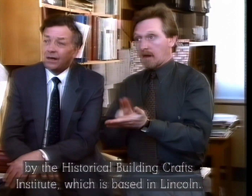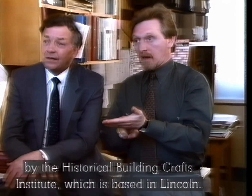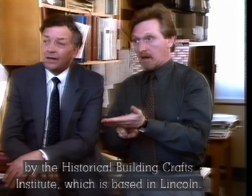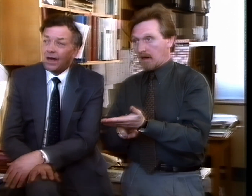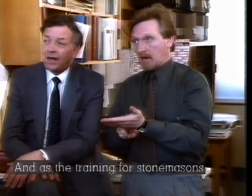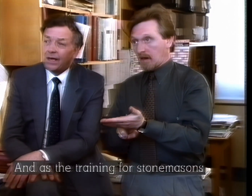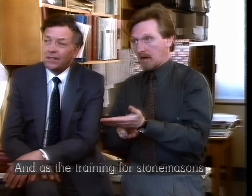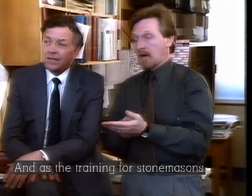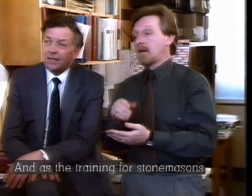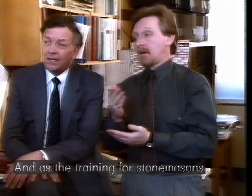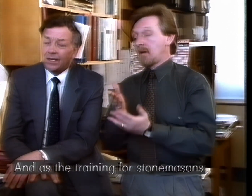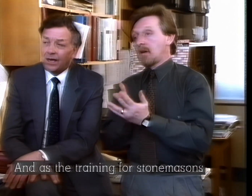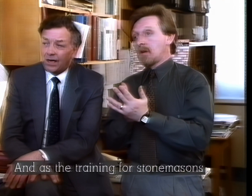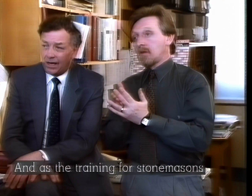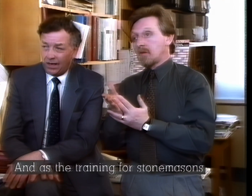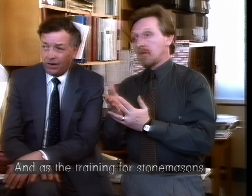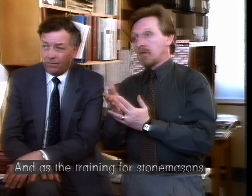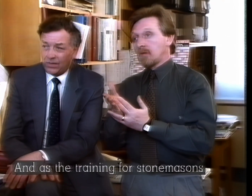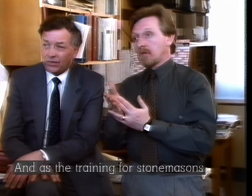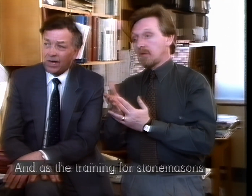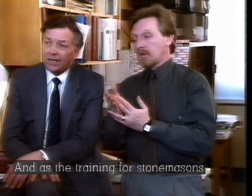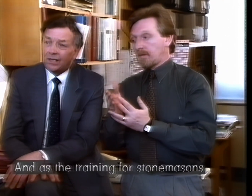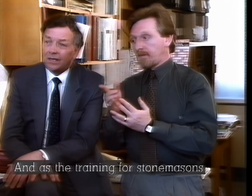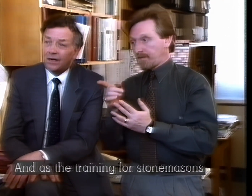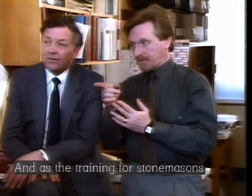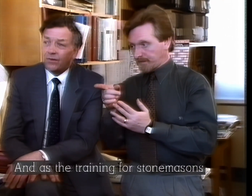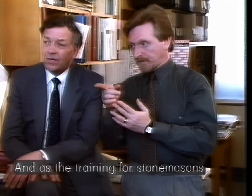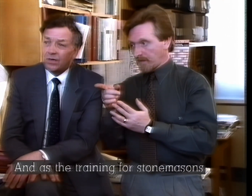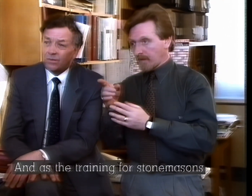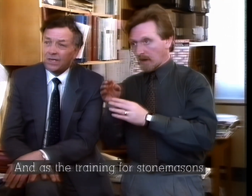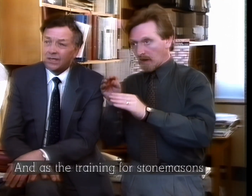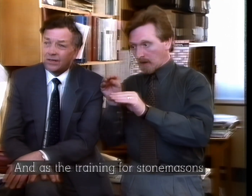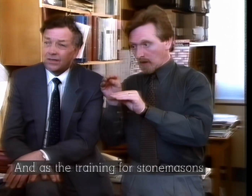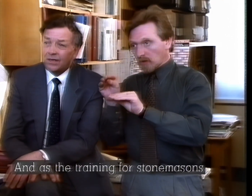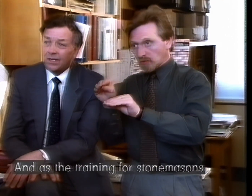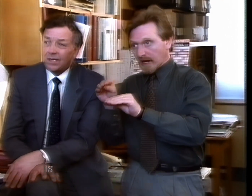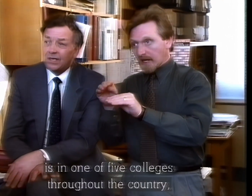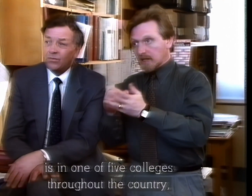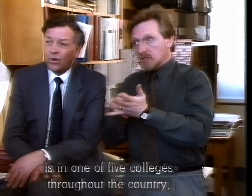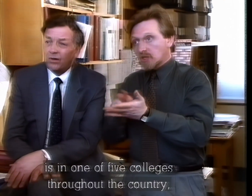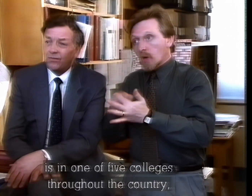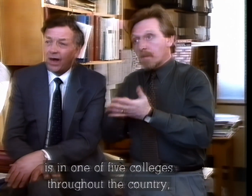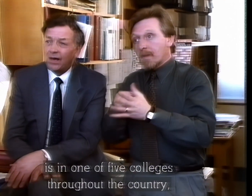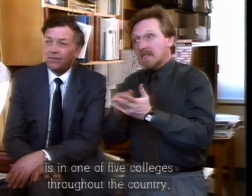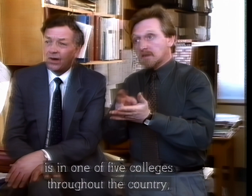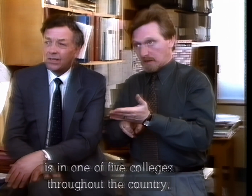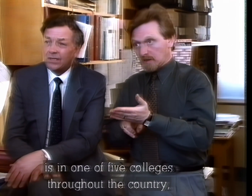And as the training is in one of five colleges